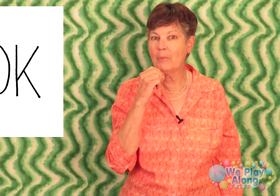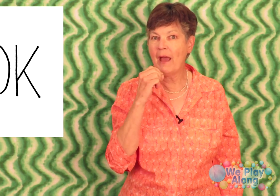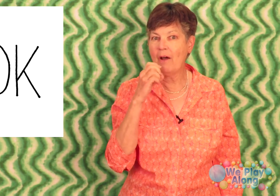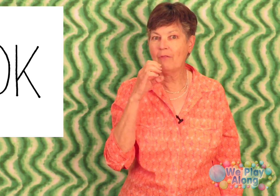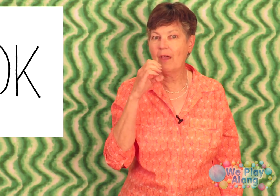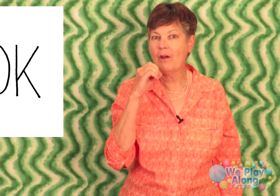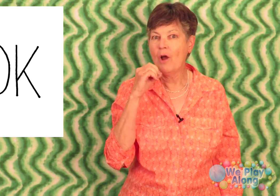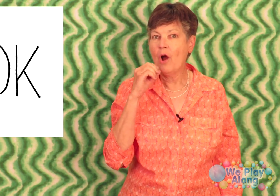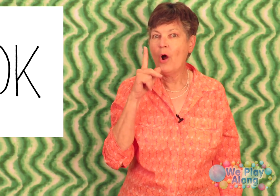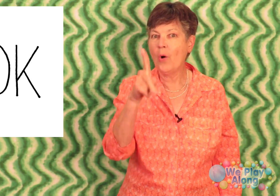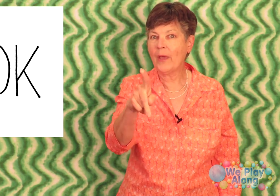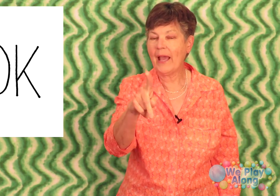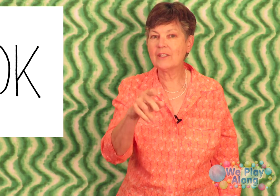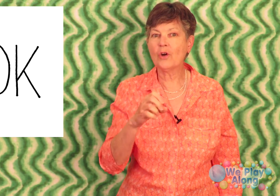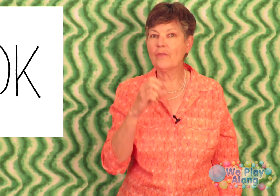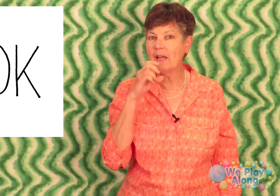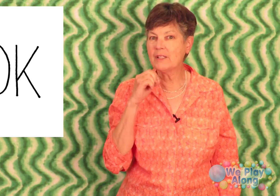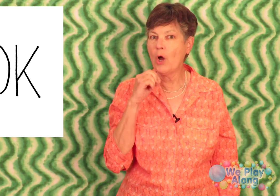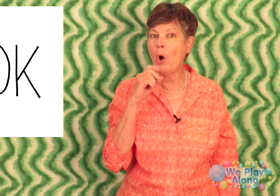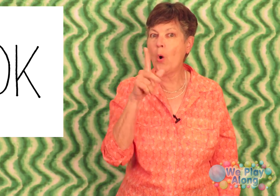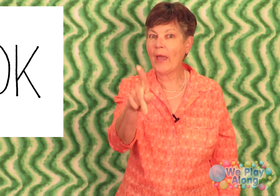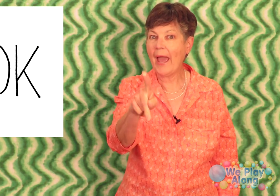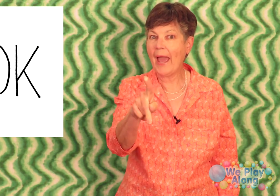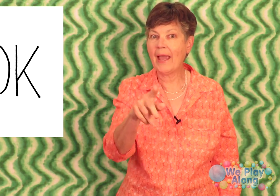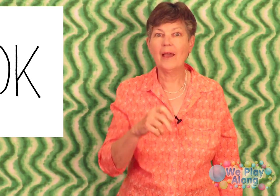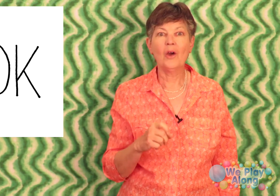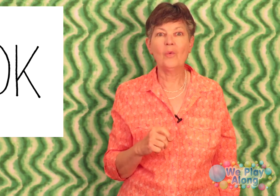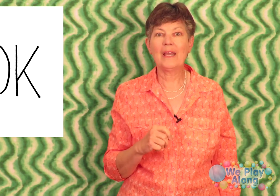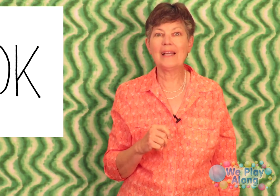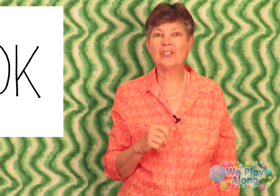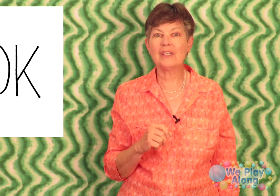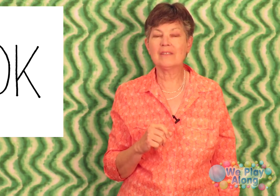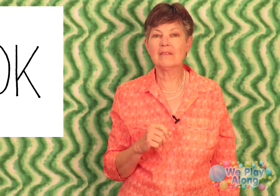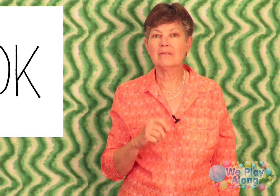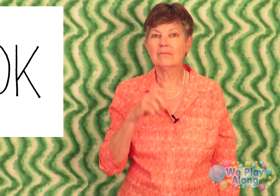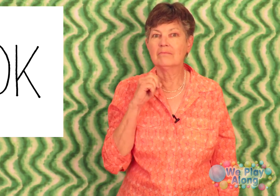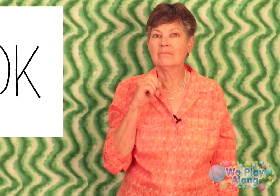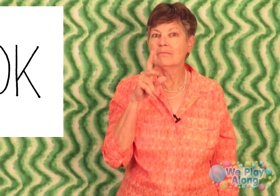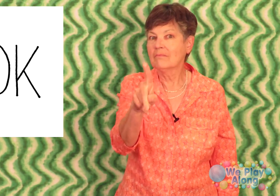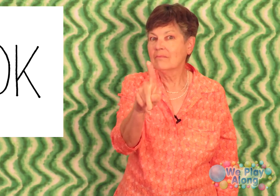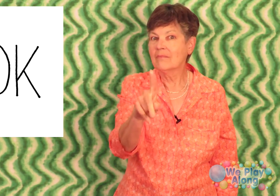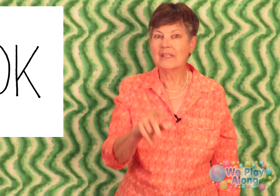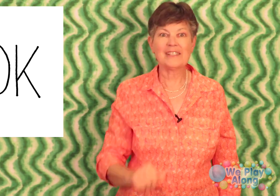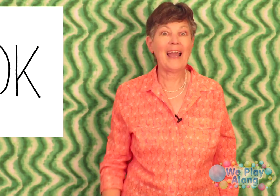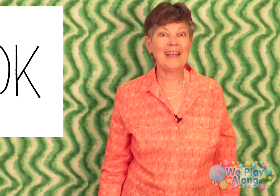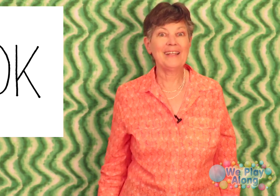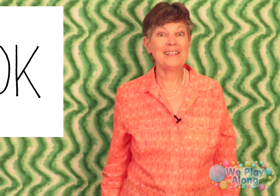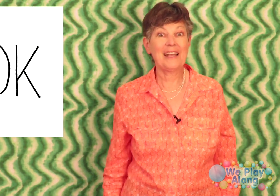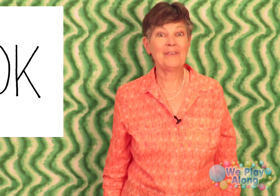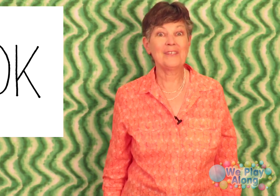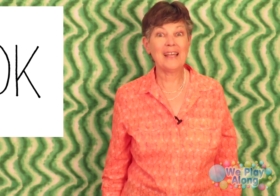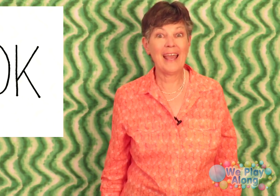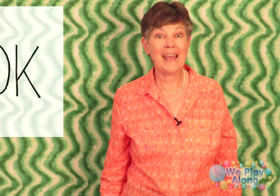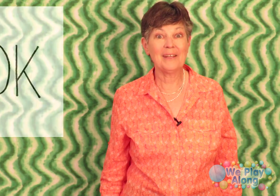your mouth there okay so if it's okay we can just sign it instead of say it